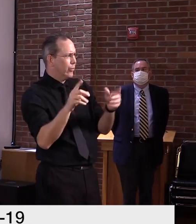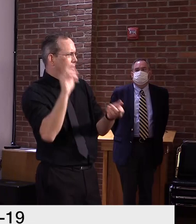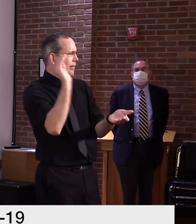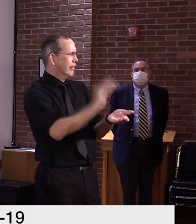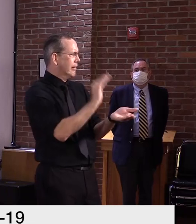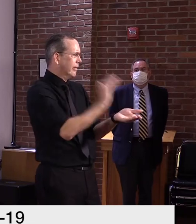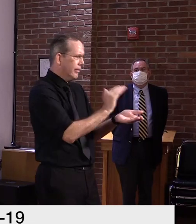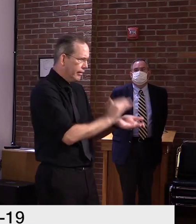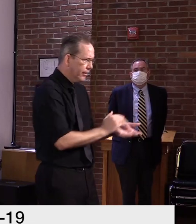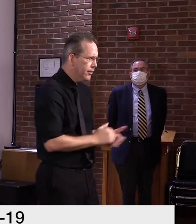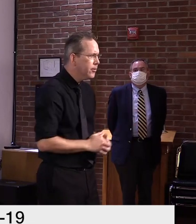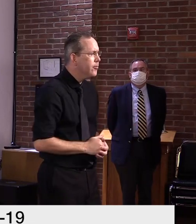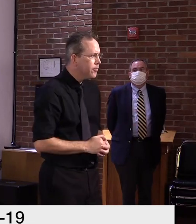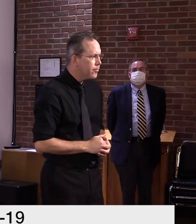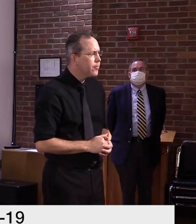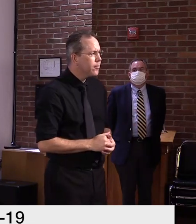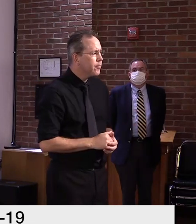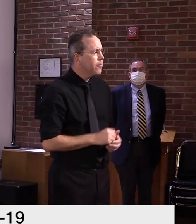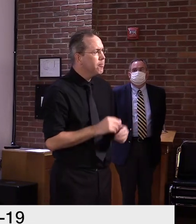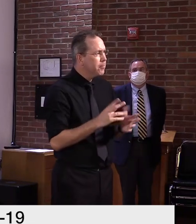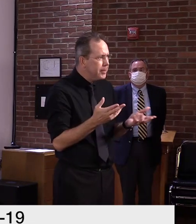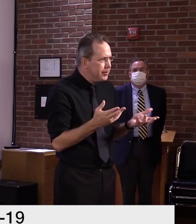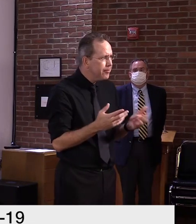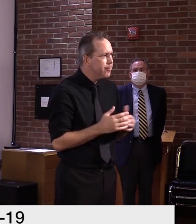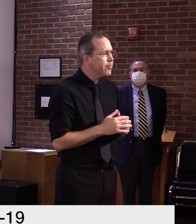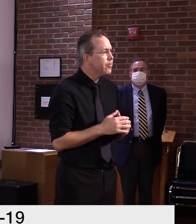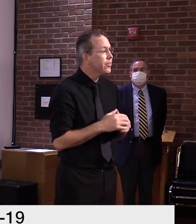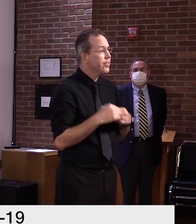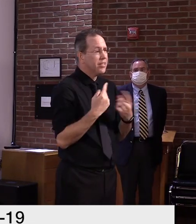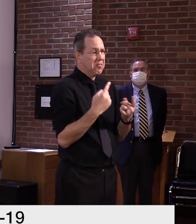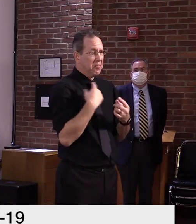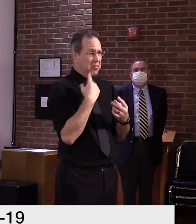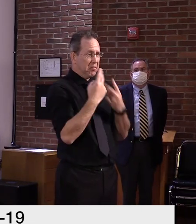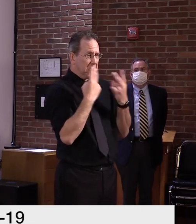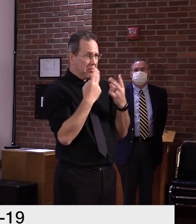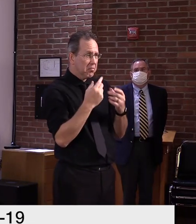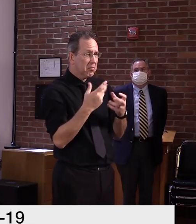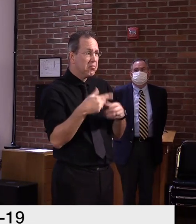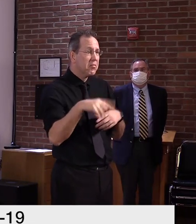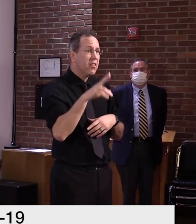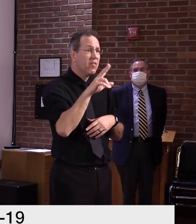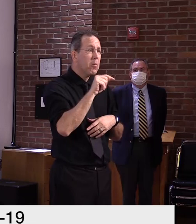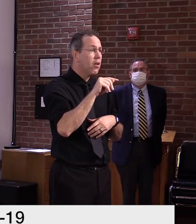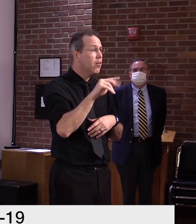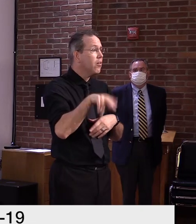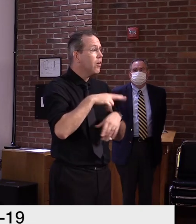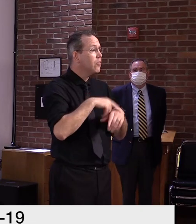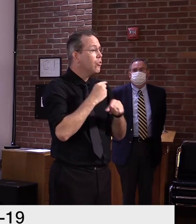But, um, but at this point in time, I think their track record has, uh, is pretty remarkable.